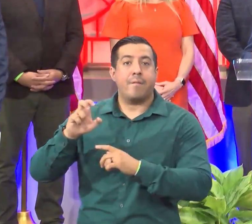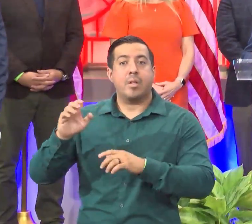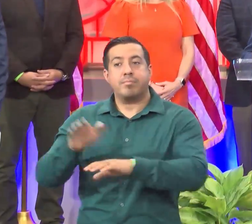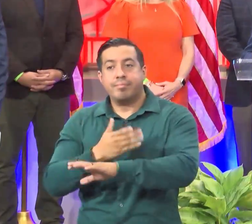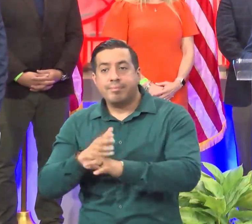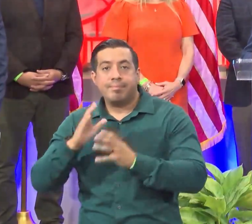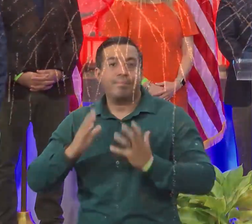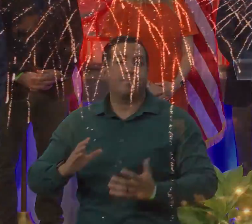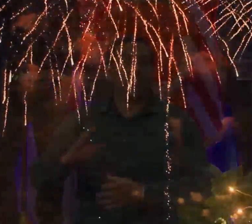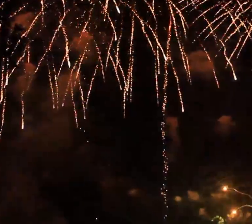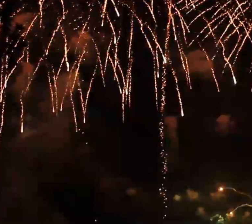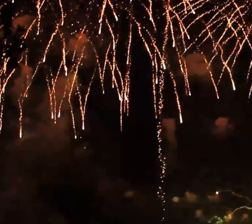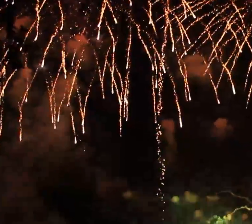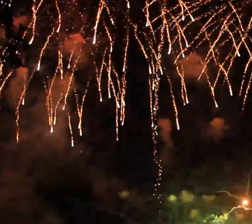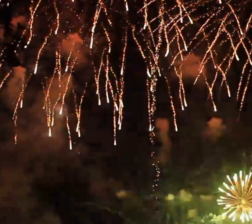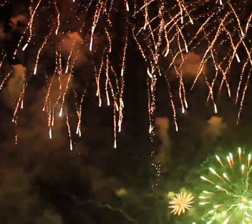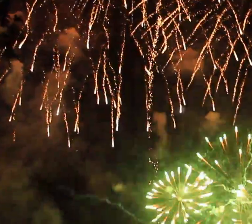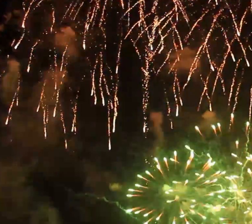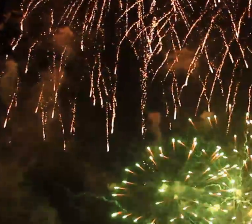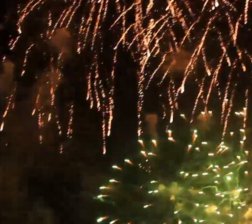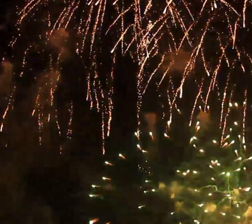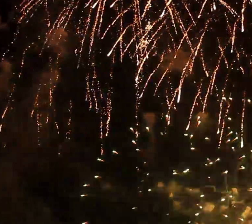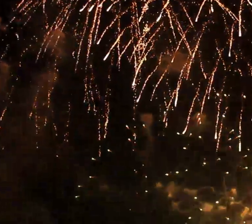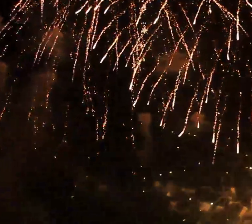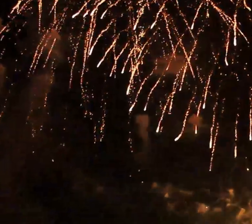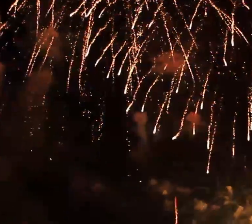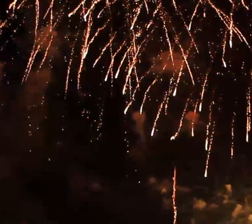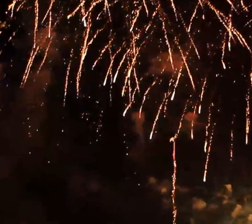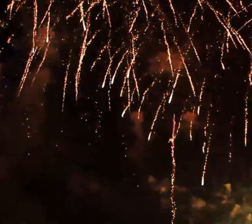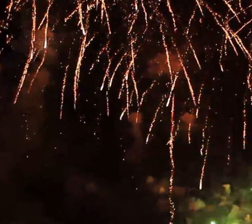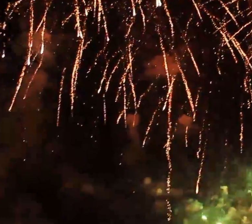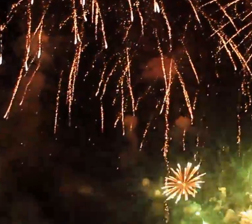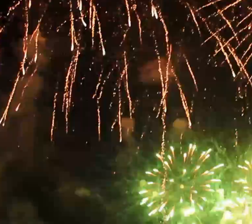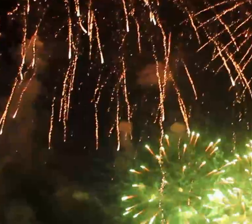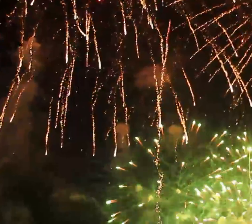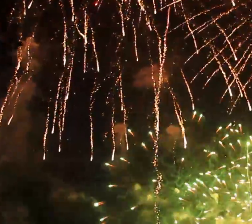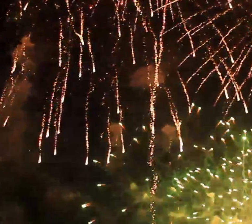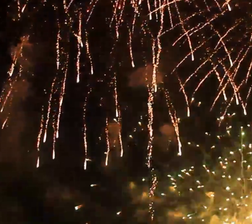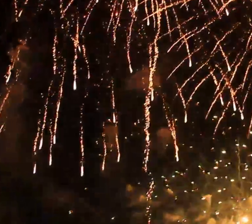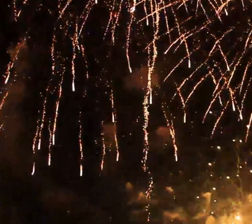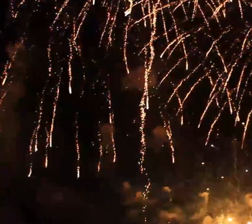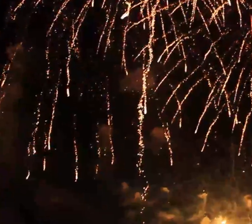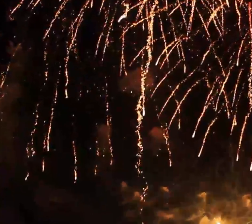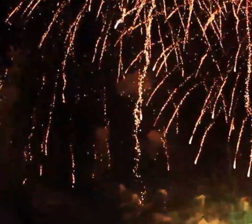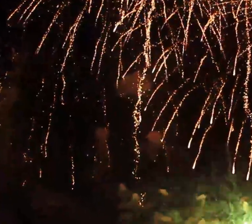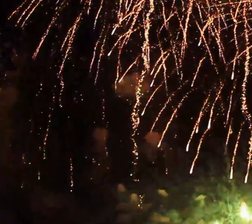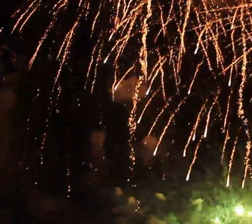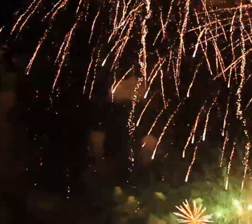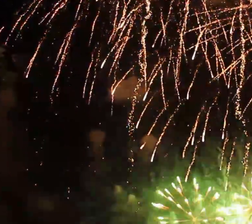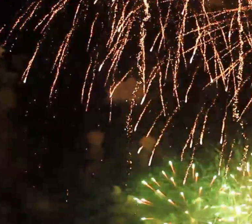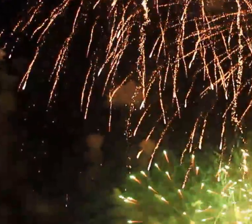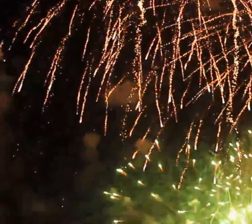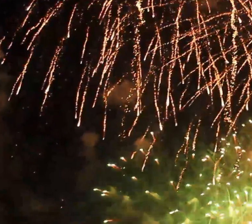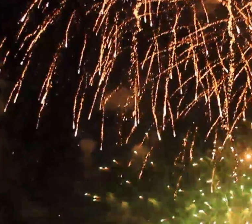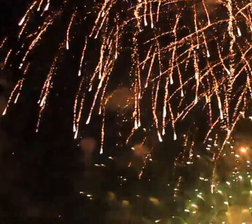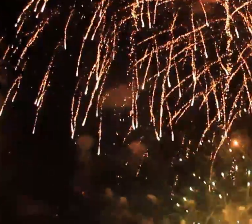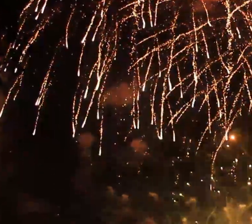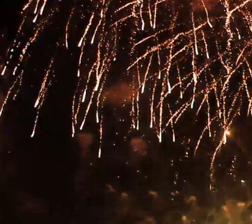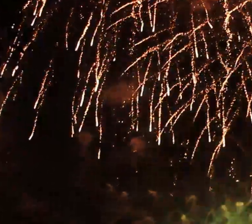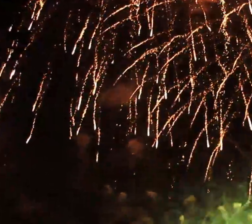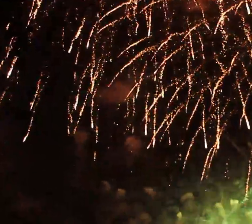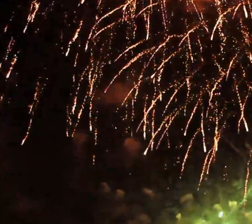sponsors. And I'm excited to welcome back Shale Oil Company for another year as the title